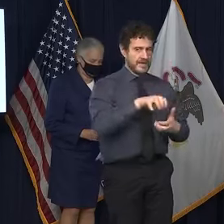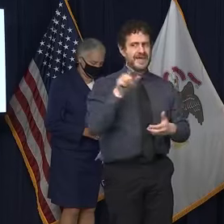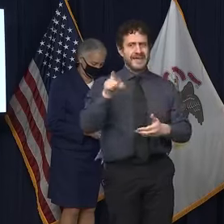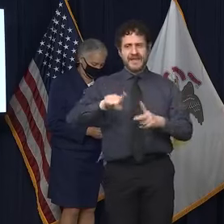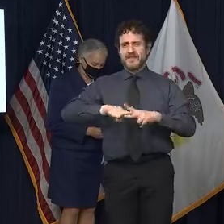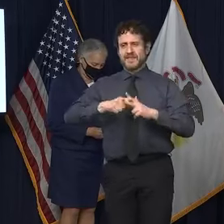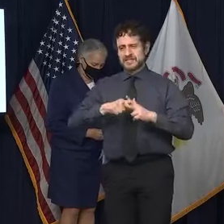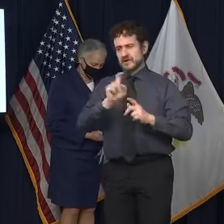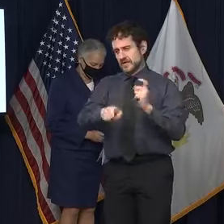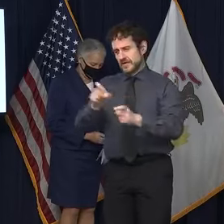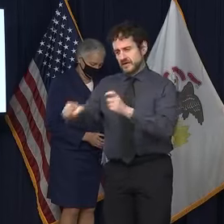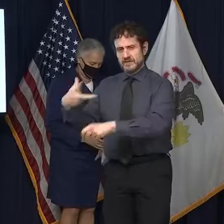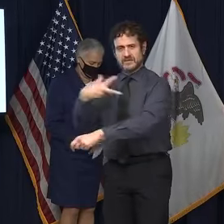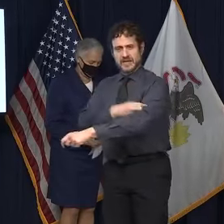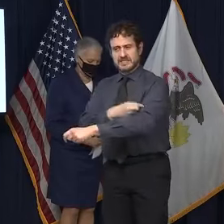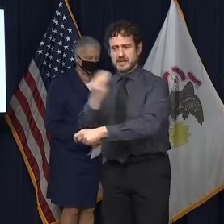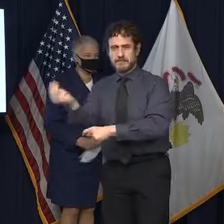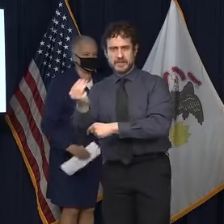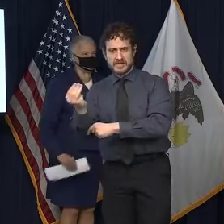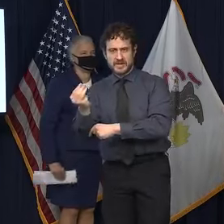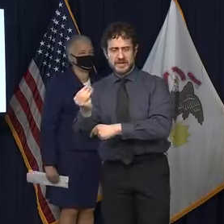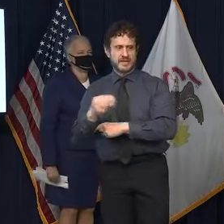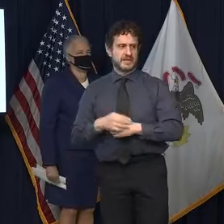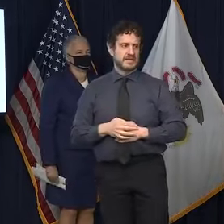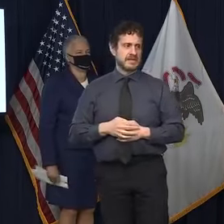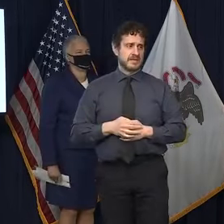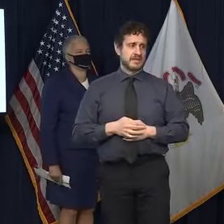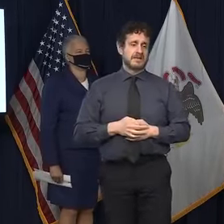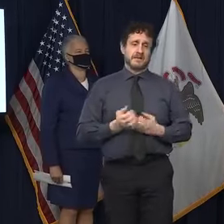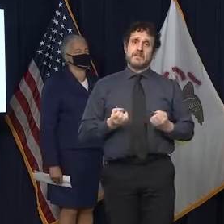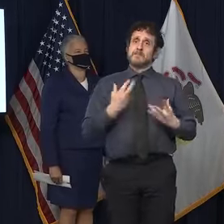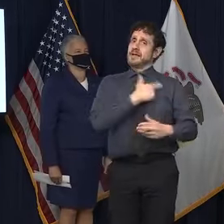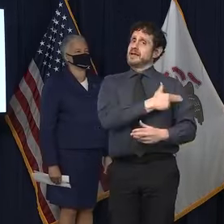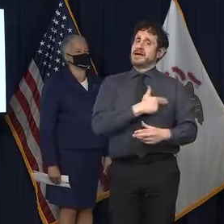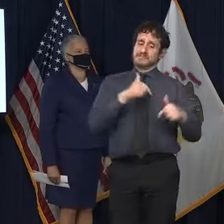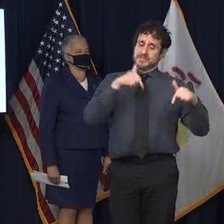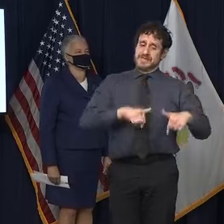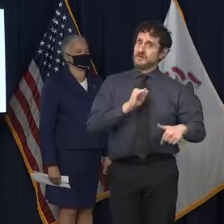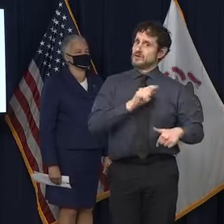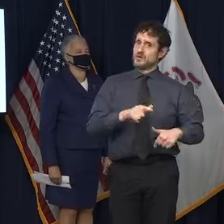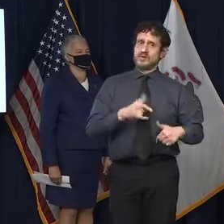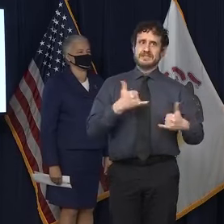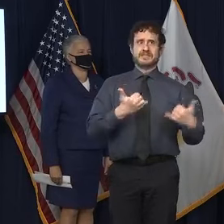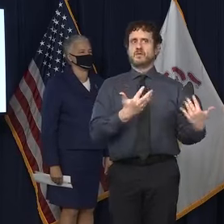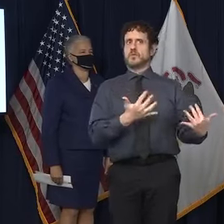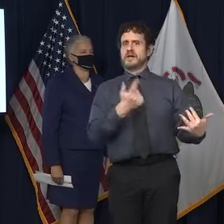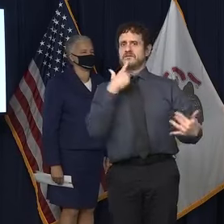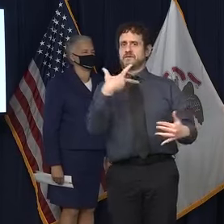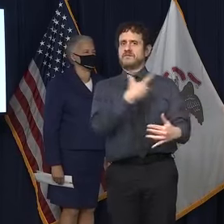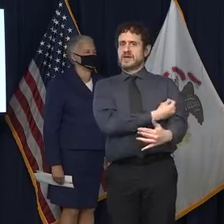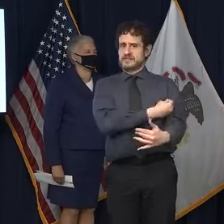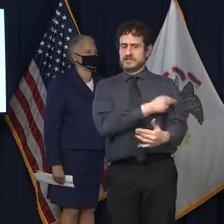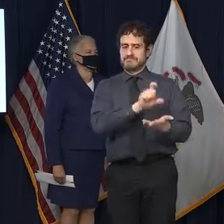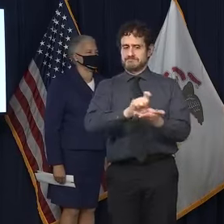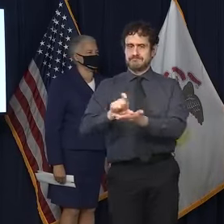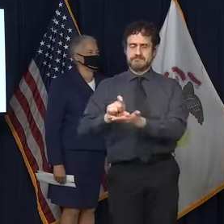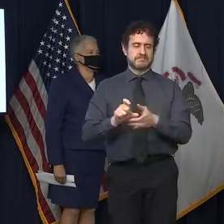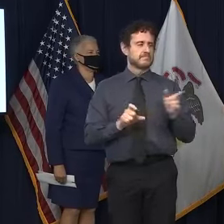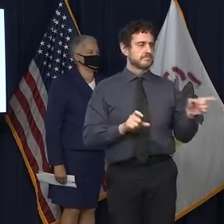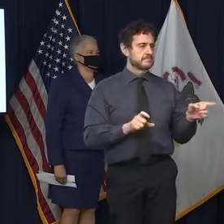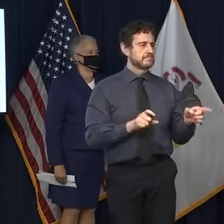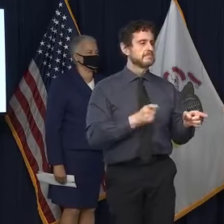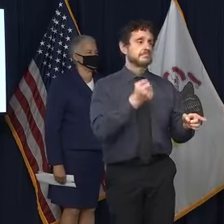on Monday. And there's a lot of hospitals, major hospitals are still waiting to get vaccinated. Well, let me be clear. The federal